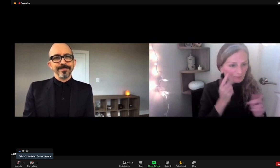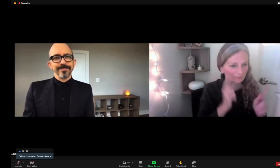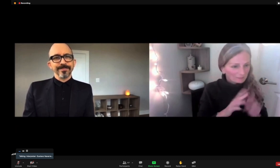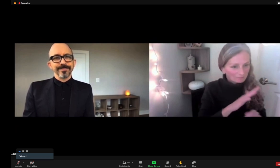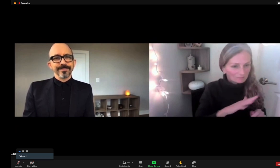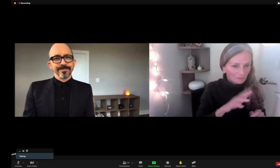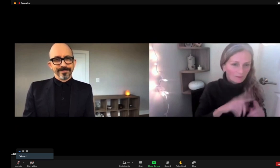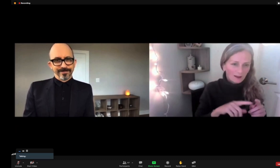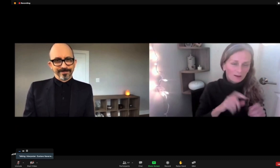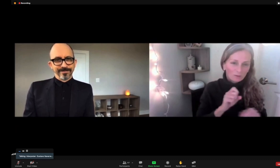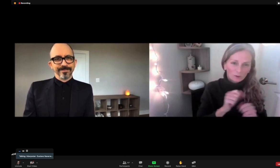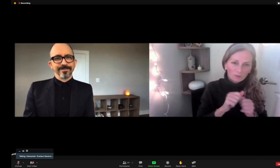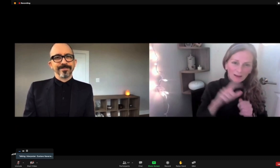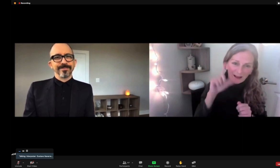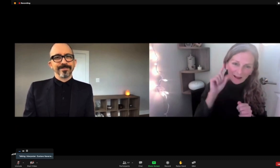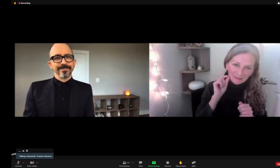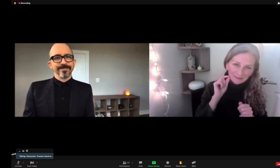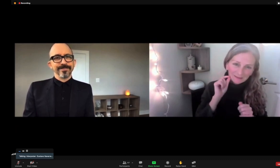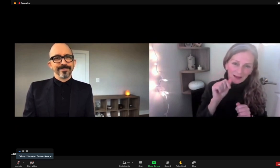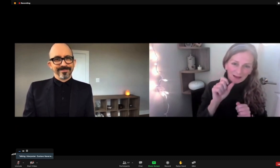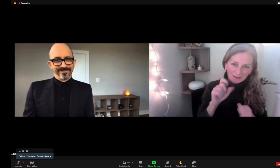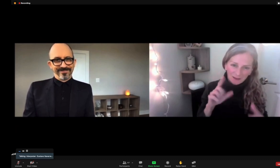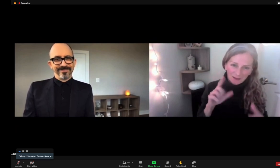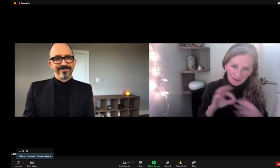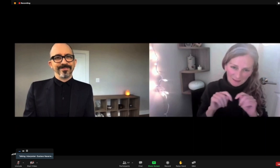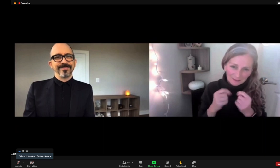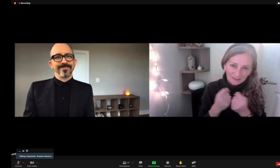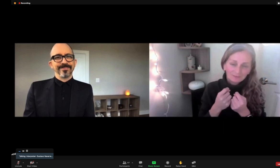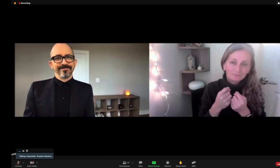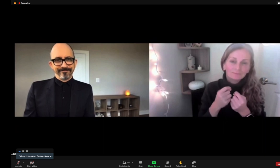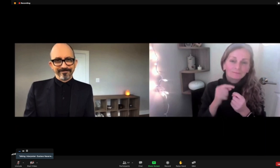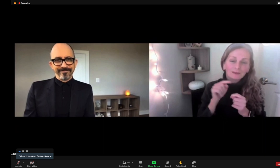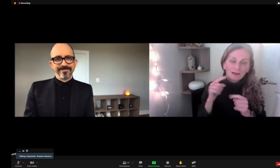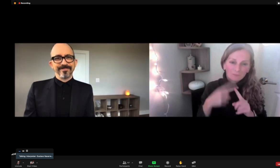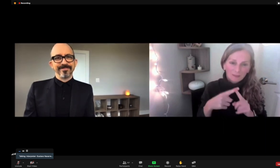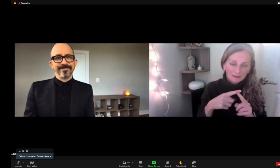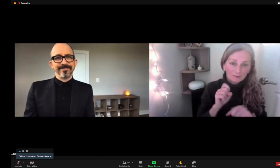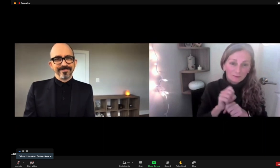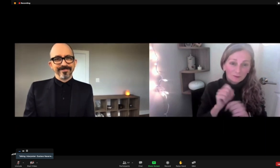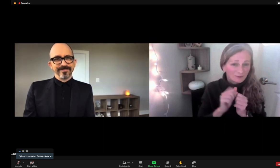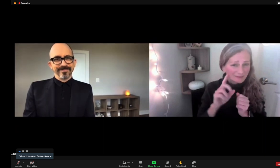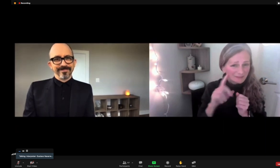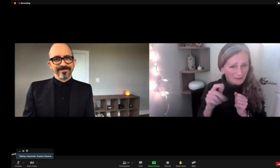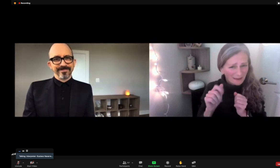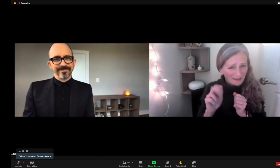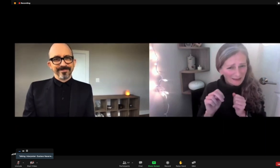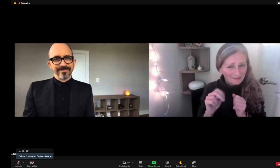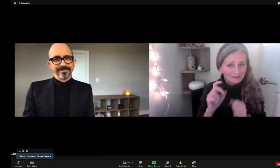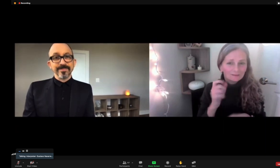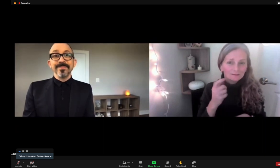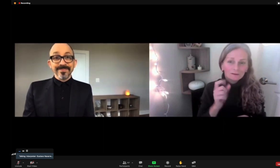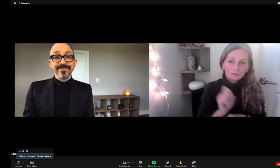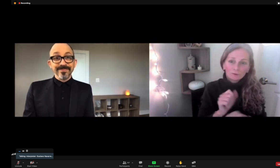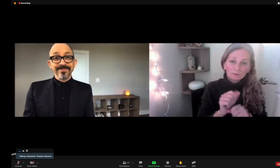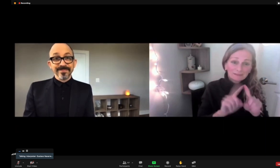Oftentimes, we only have the opportunity to work amongst our colleagues at the Claire Center, but be able to connect people at Gallaudet with ASL Connect,